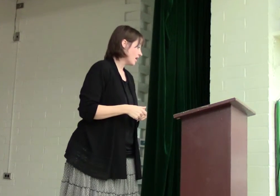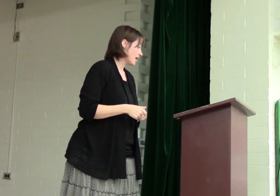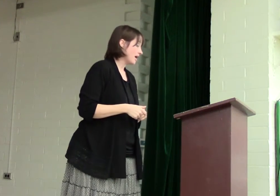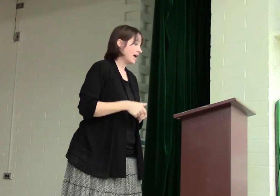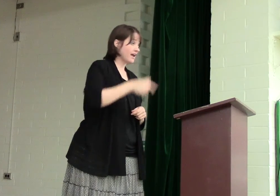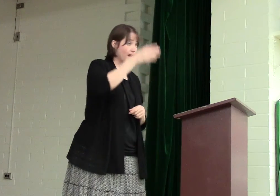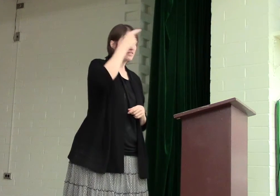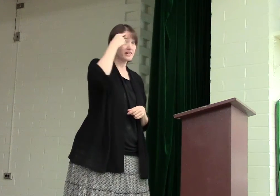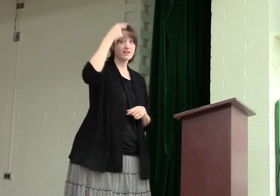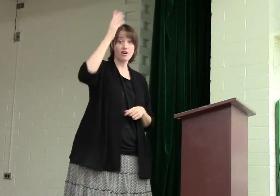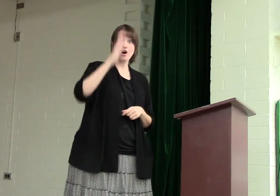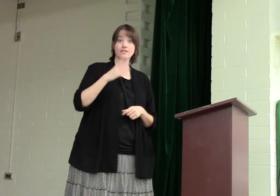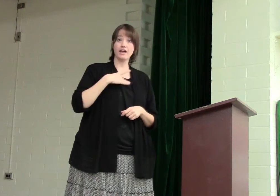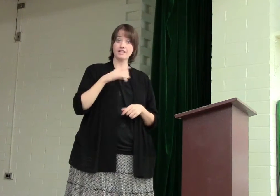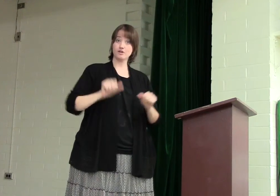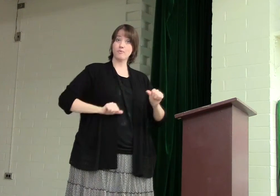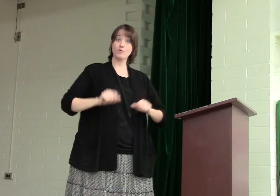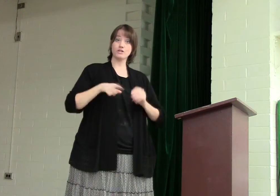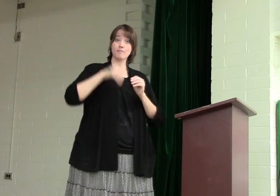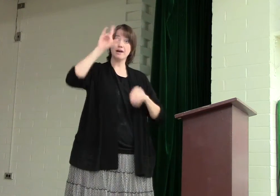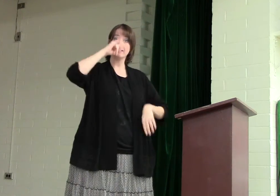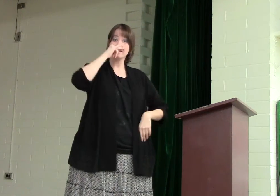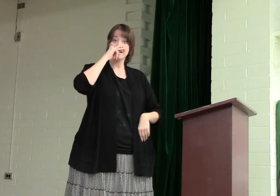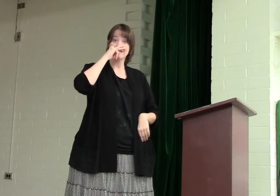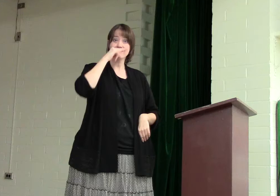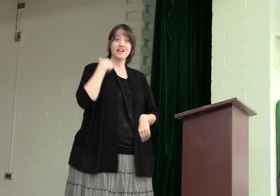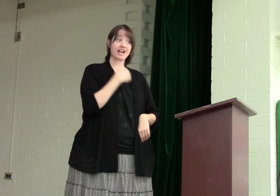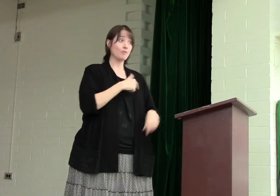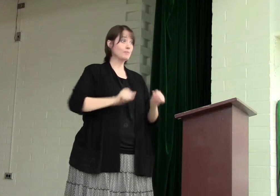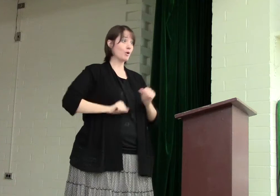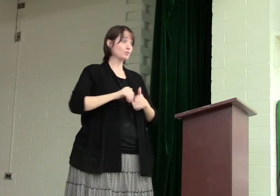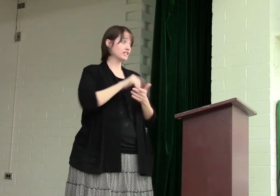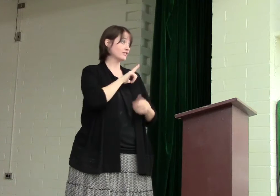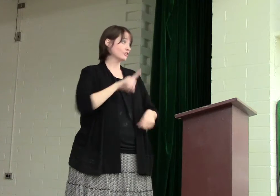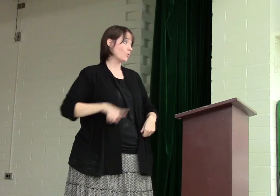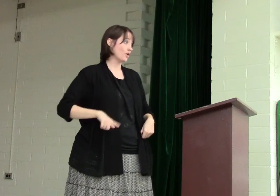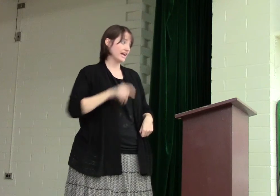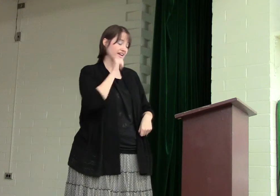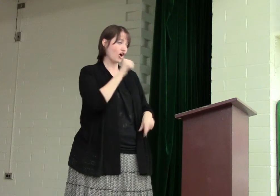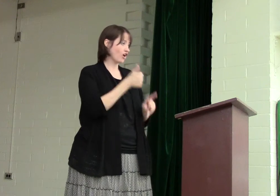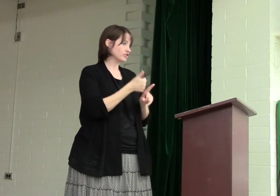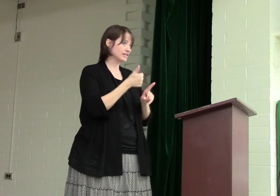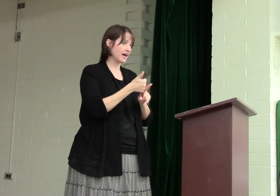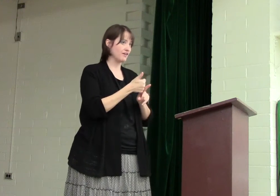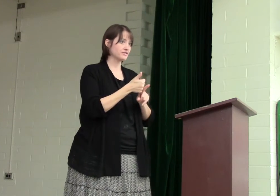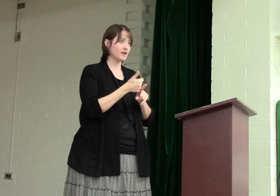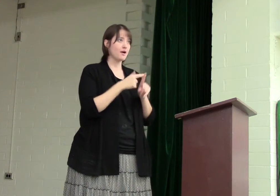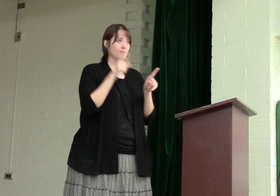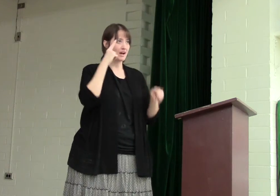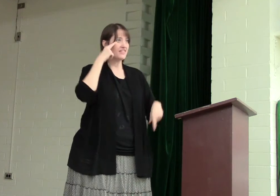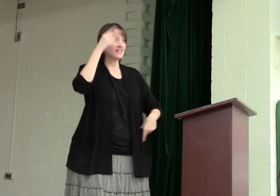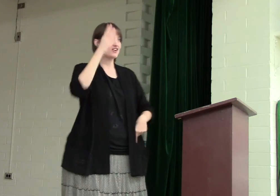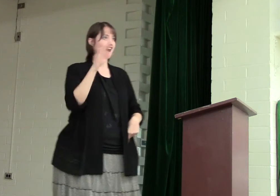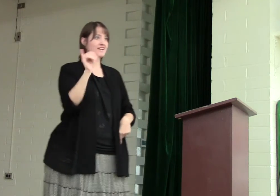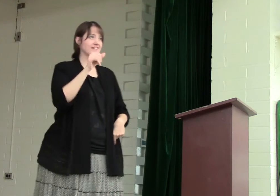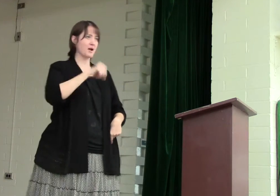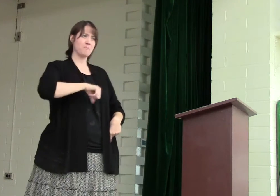And I think God likes to boast about his kids. Now, we boast in the Lord and not ourselves. But I think God is like a